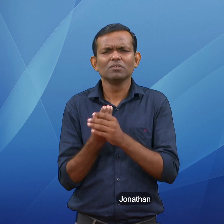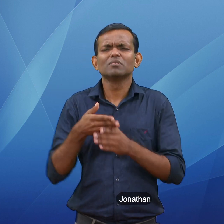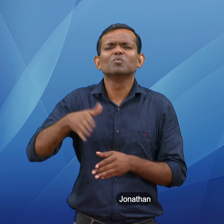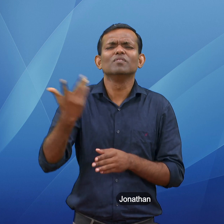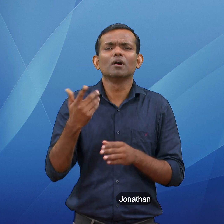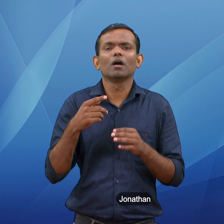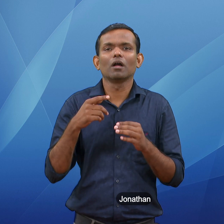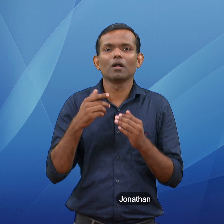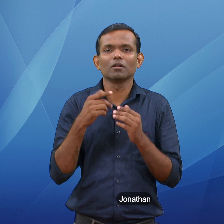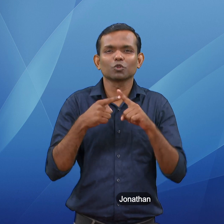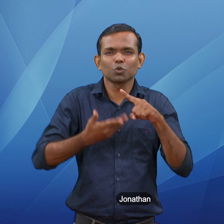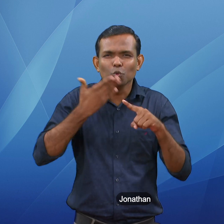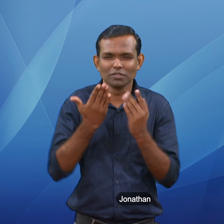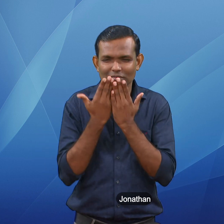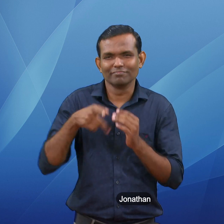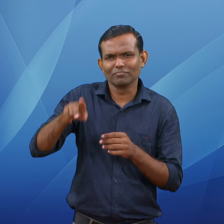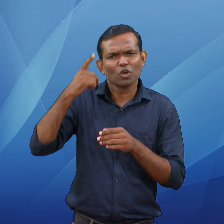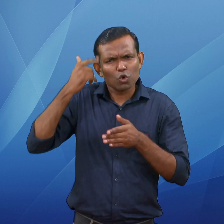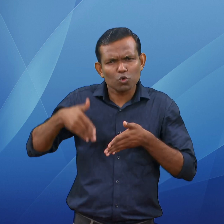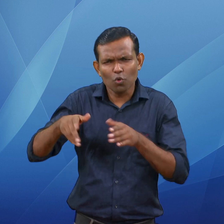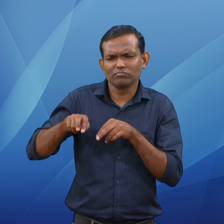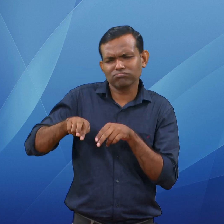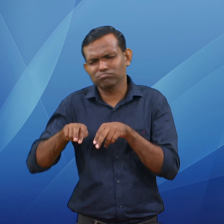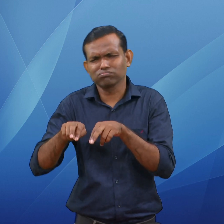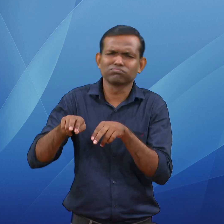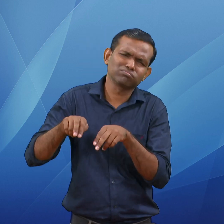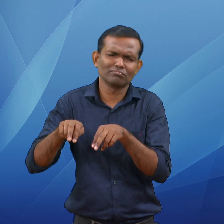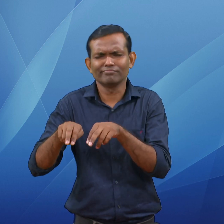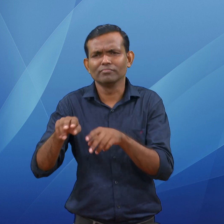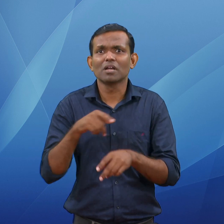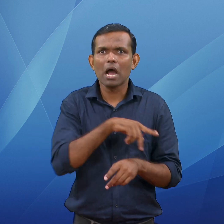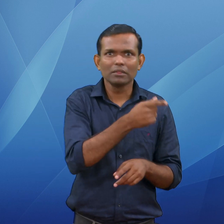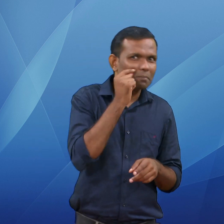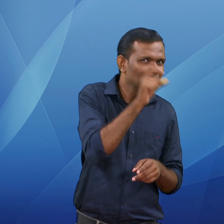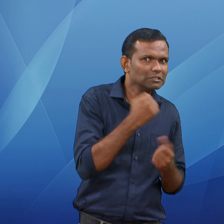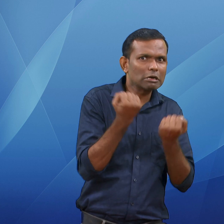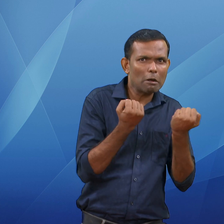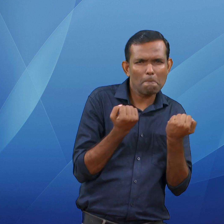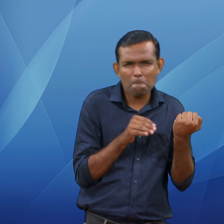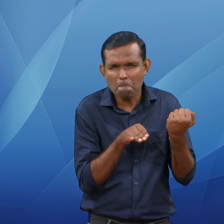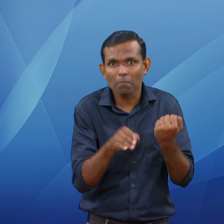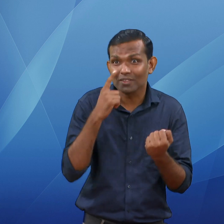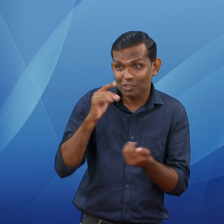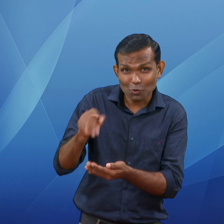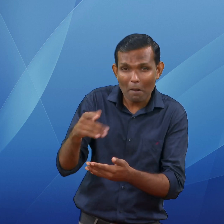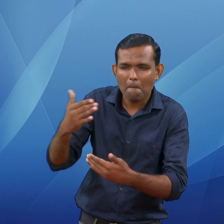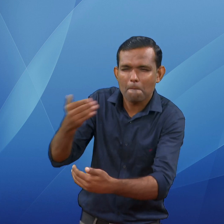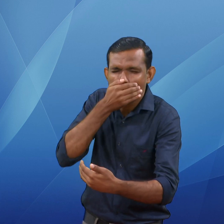up her mother and demanded a ransom of five lakh rupees. The amount was quickly jacked up to ten lakh rupees after